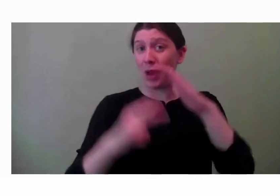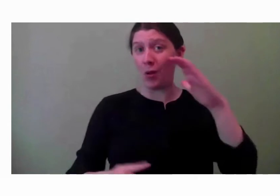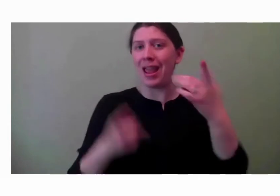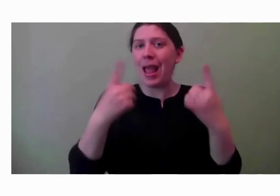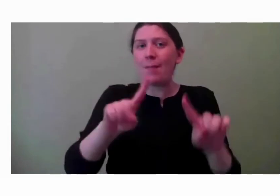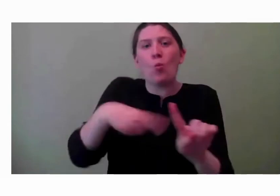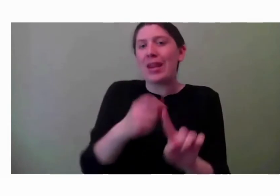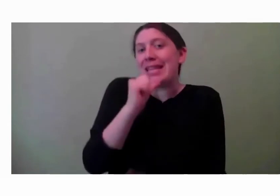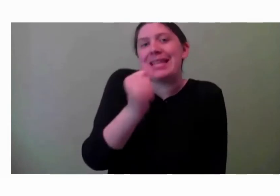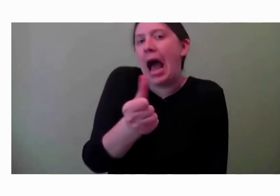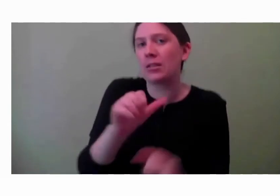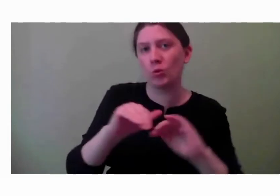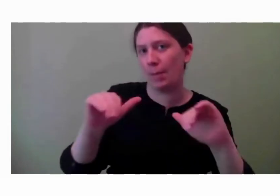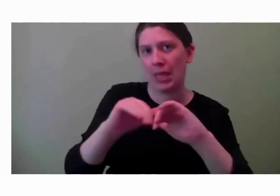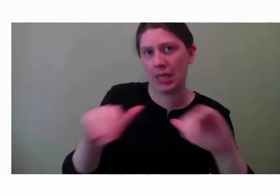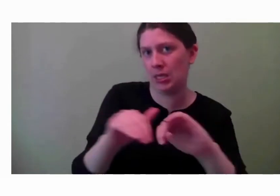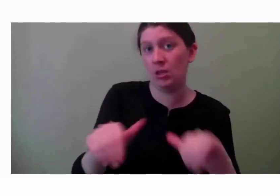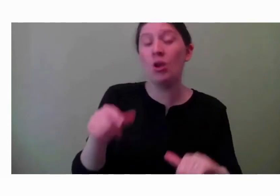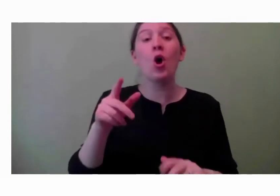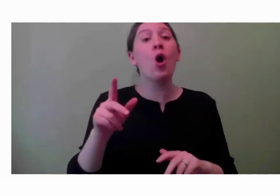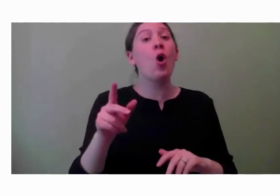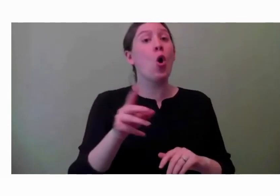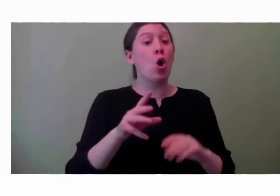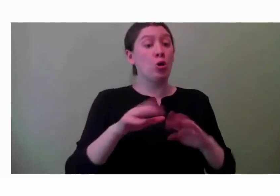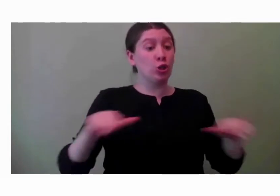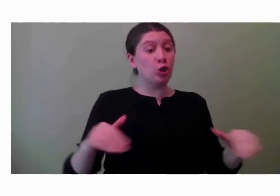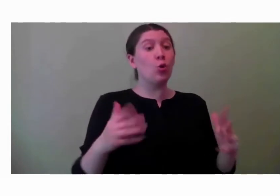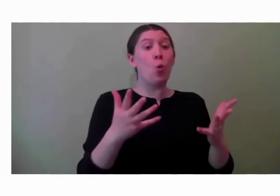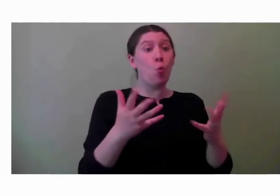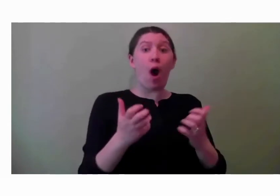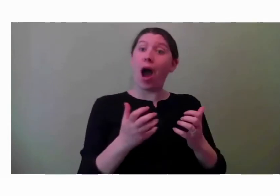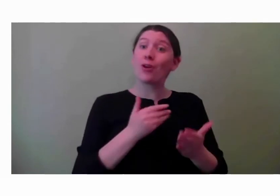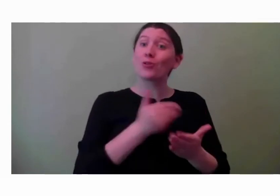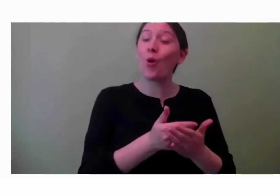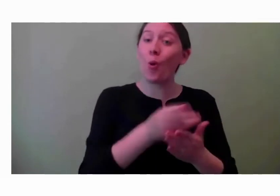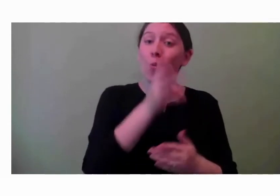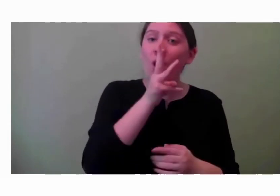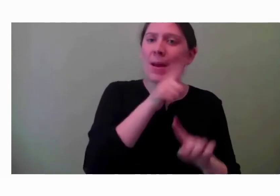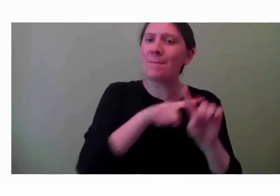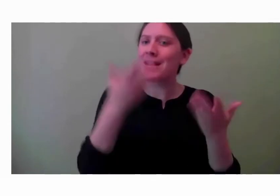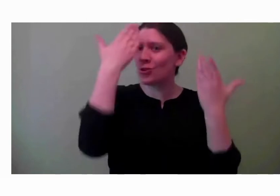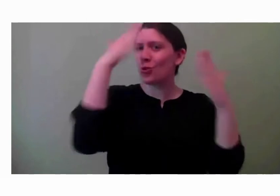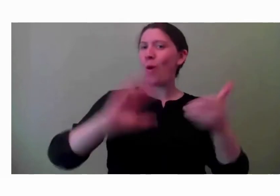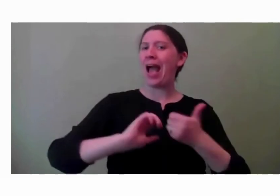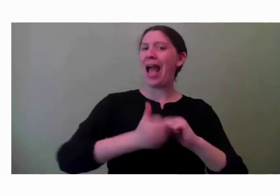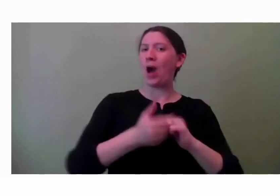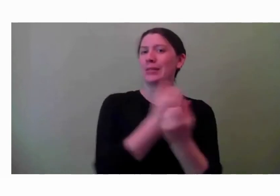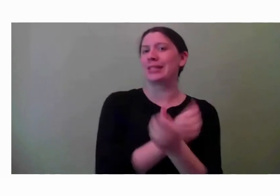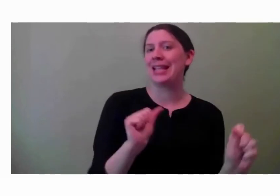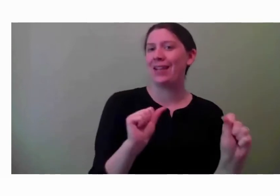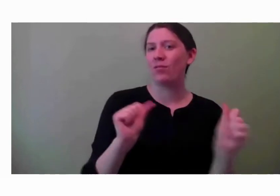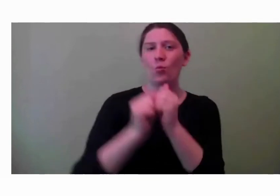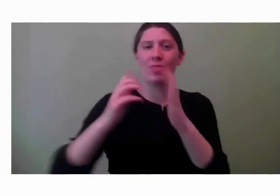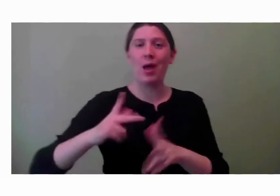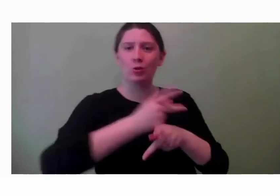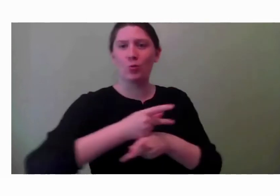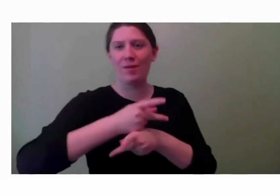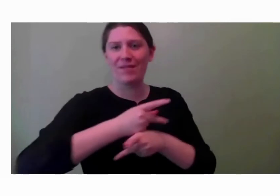are drawn to the water but lack that safety awareness and skills to engage safely without parent supervision at all times. And